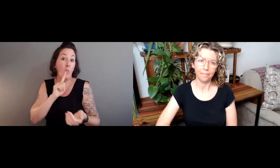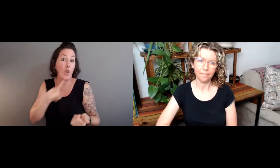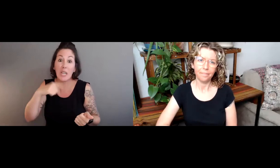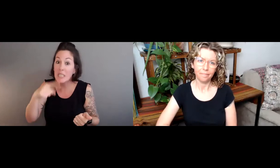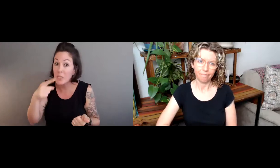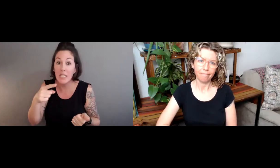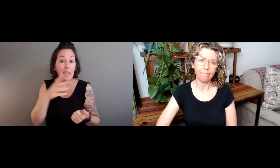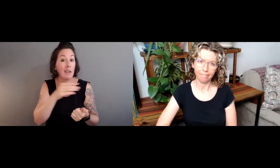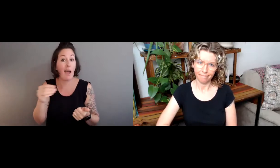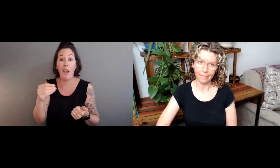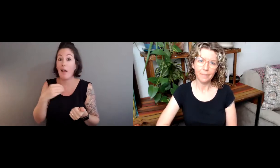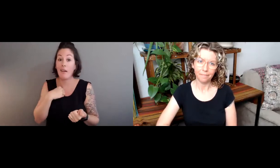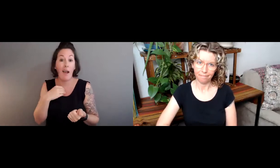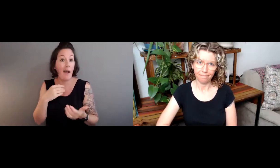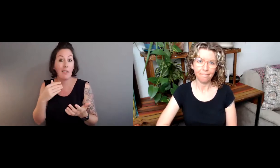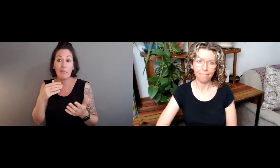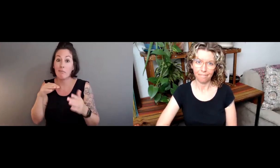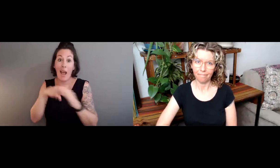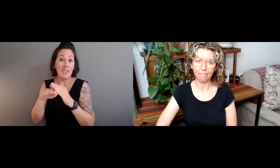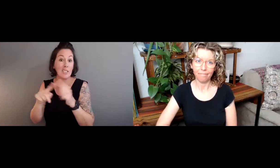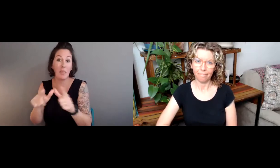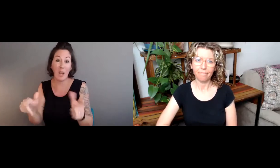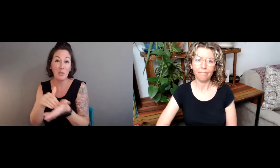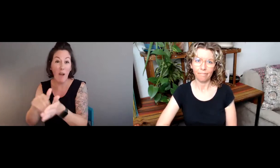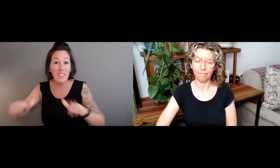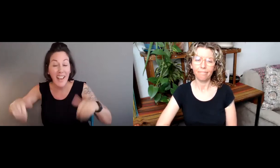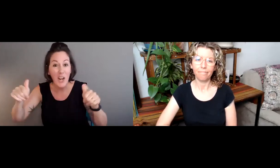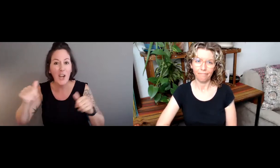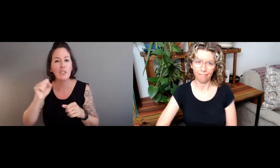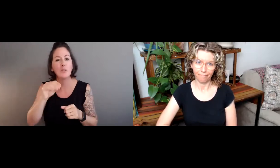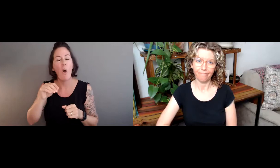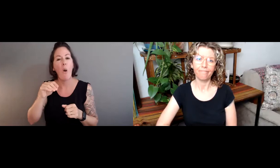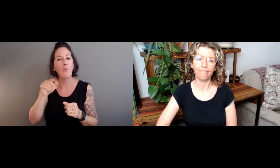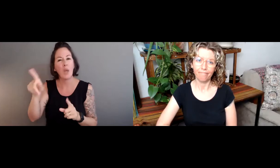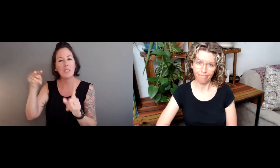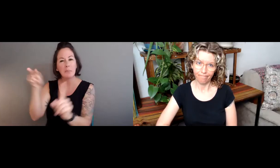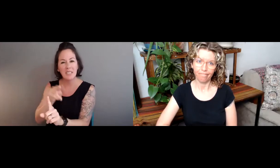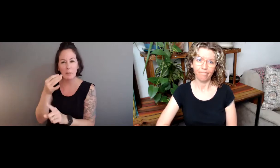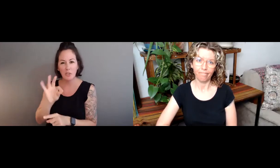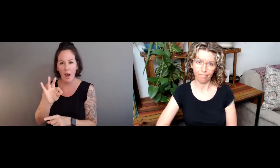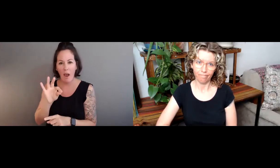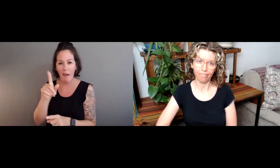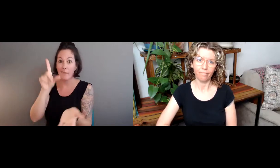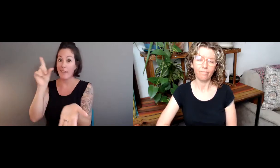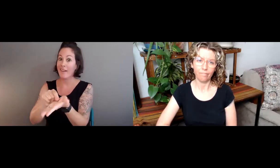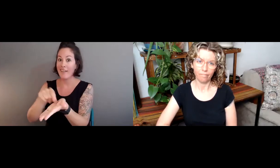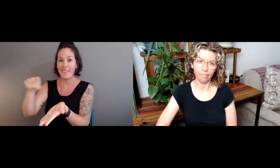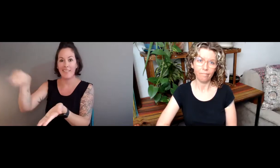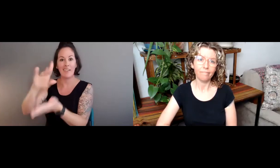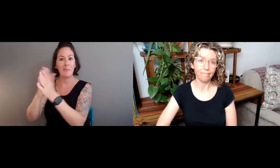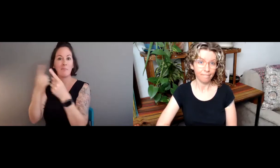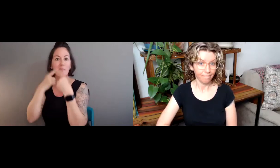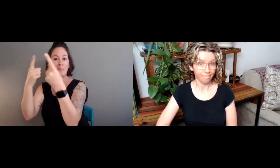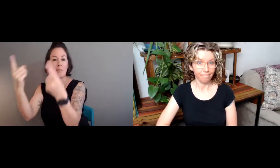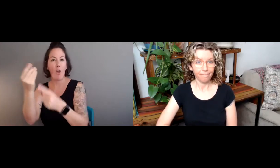most individuals who published were hearing and had access to language often later in